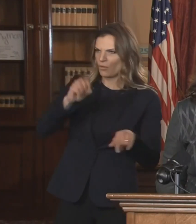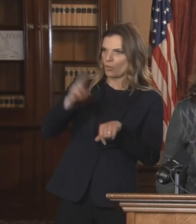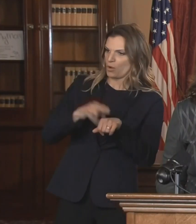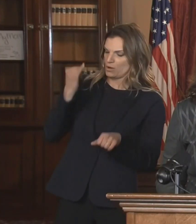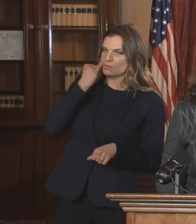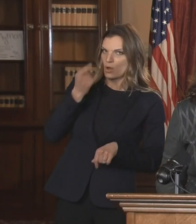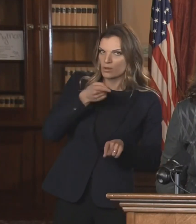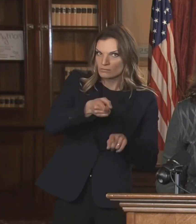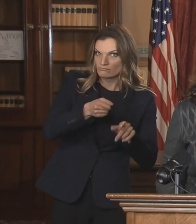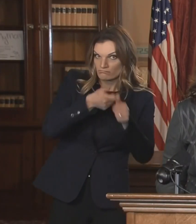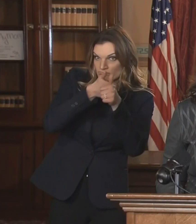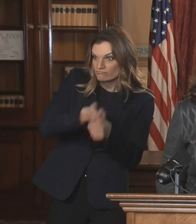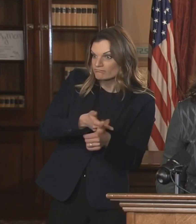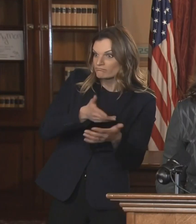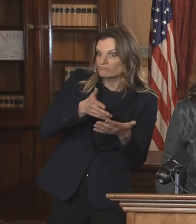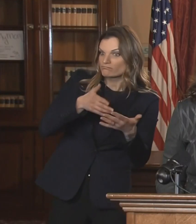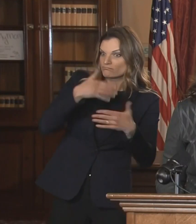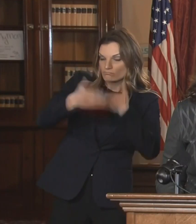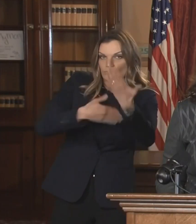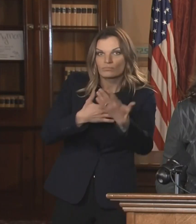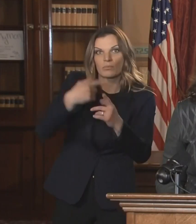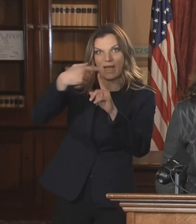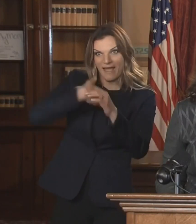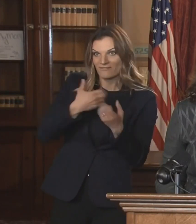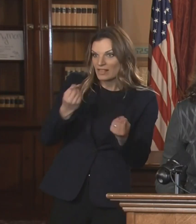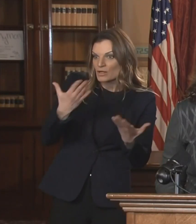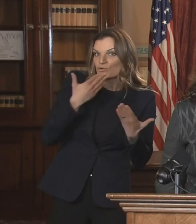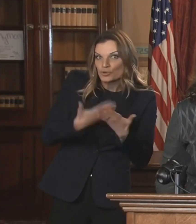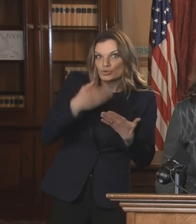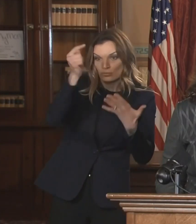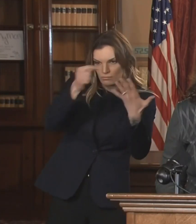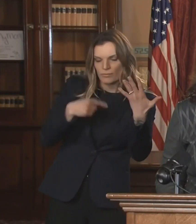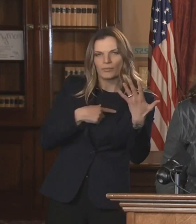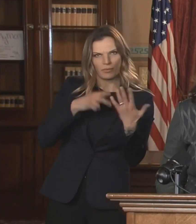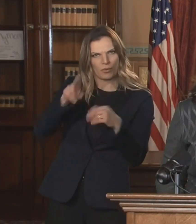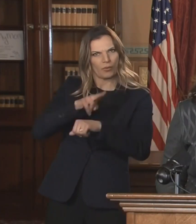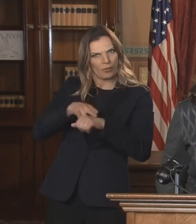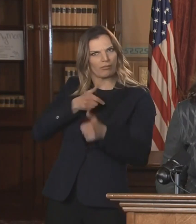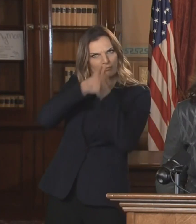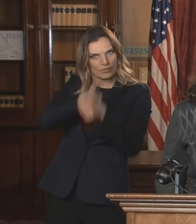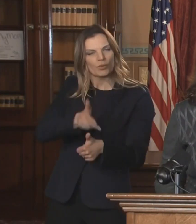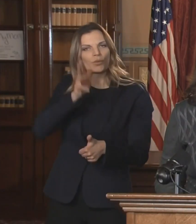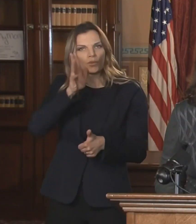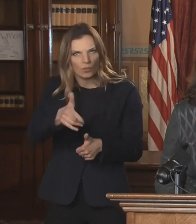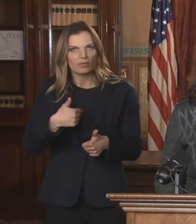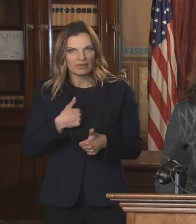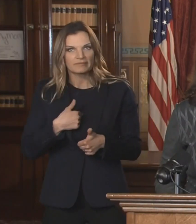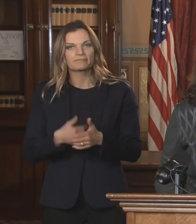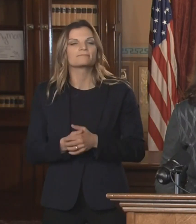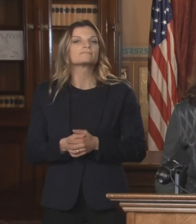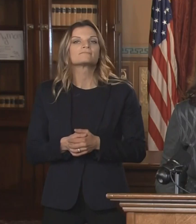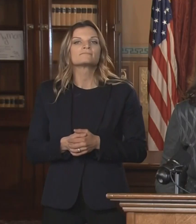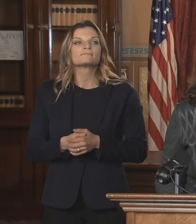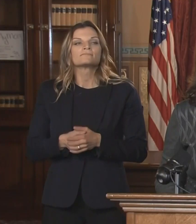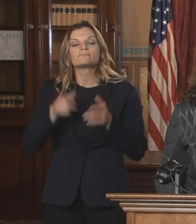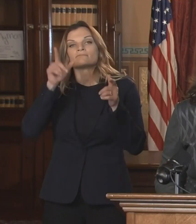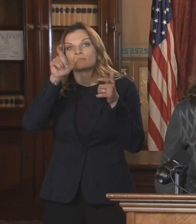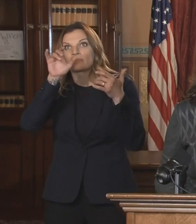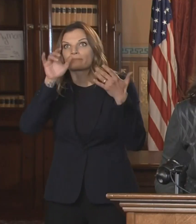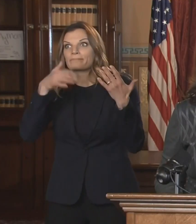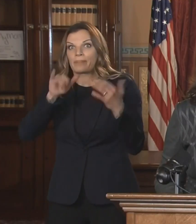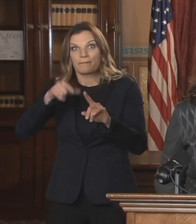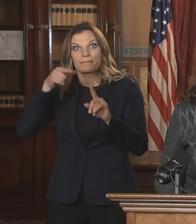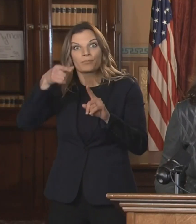dialogue to see how we can, um, help get through this, this moment. Um, it maybe is not the long-term